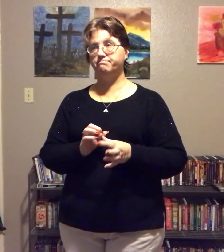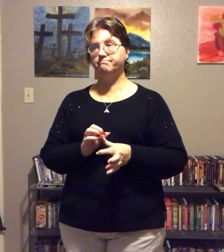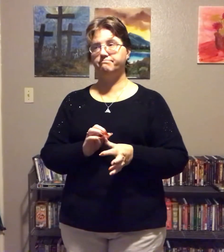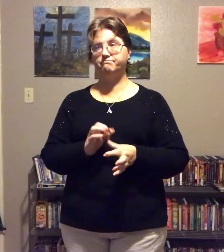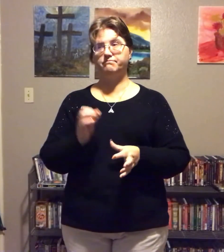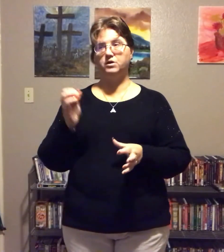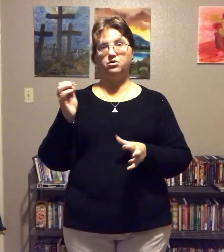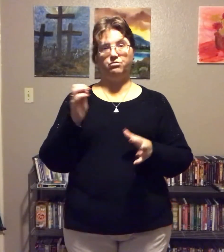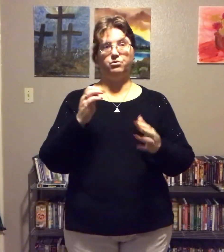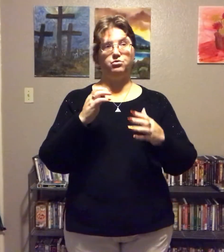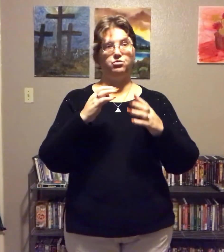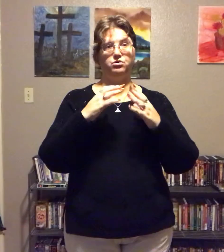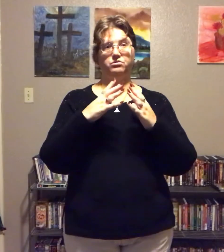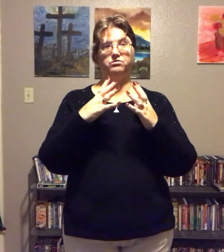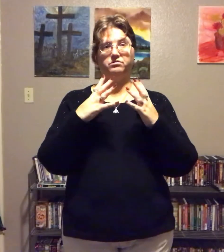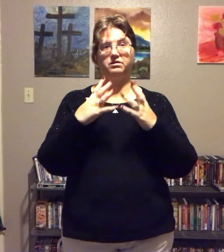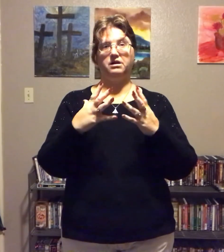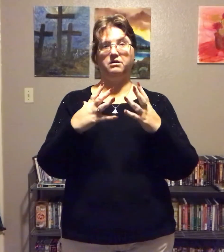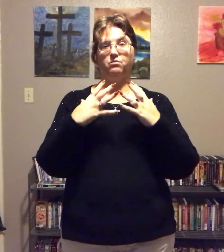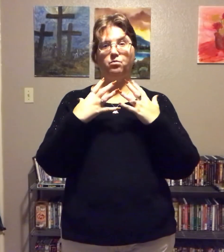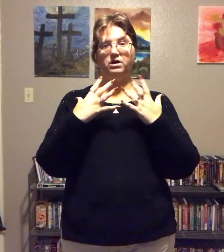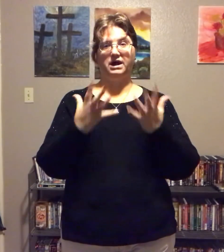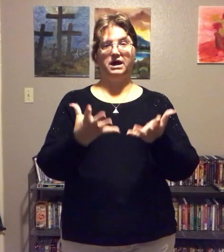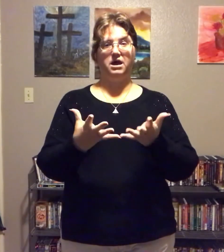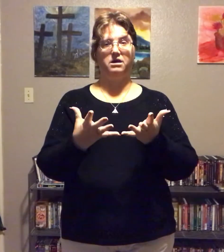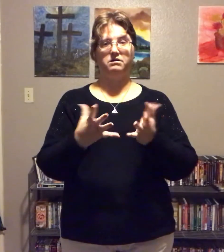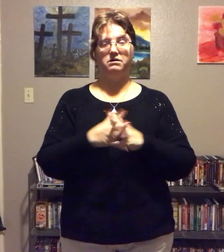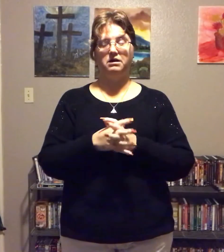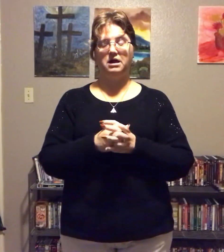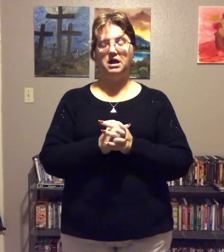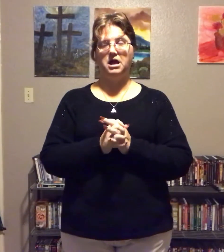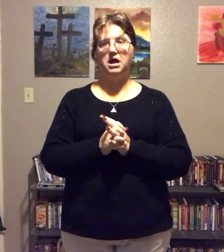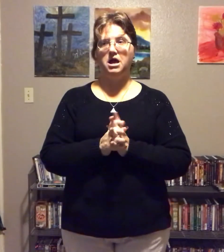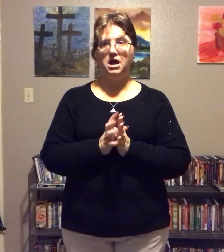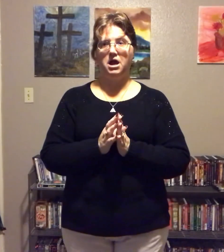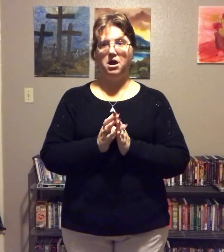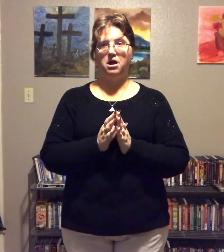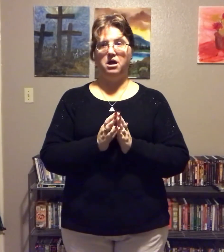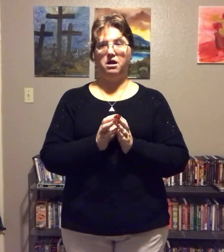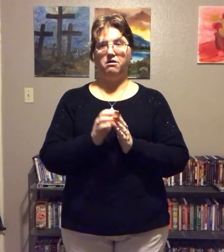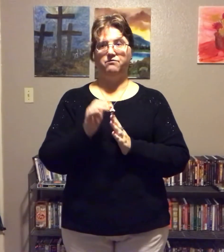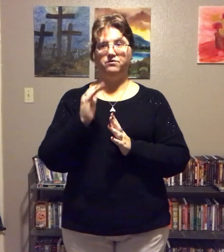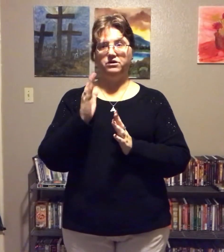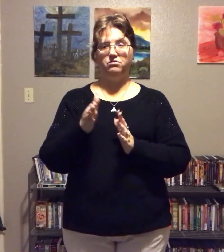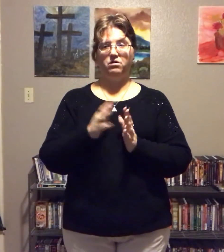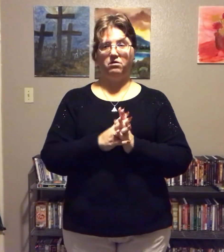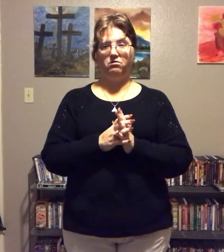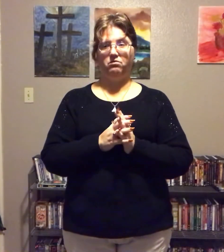And through seeing what I ate. And for you all,